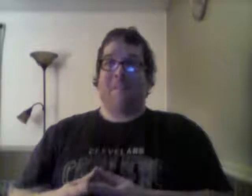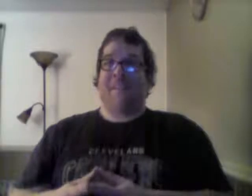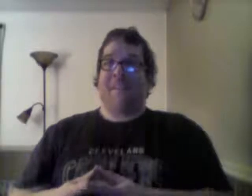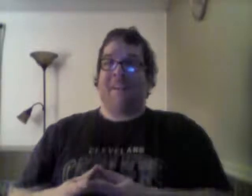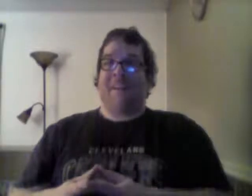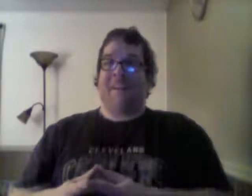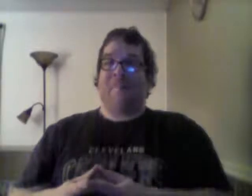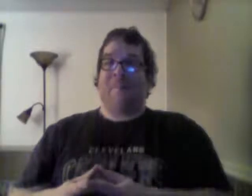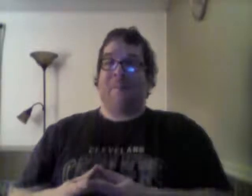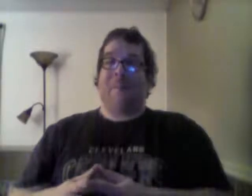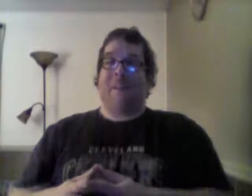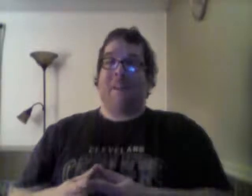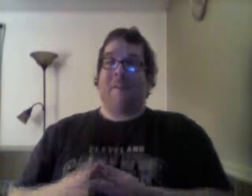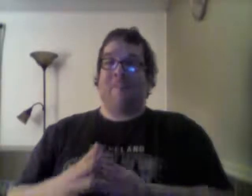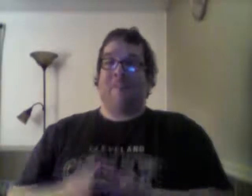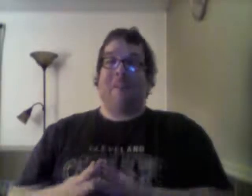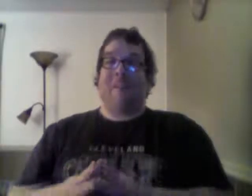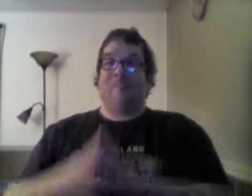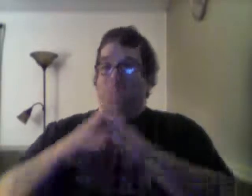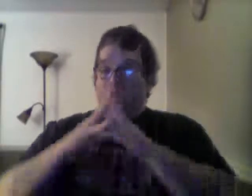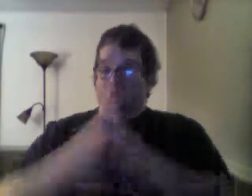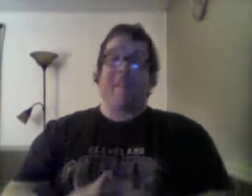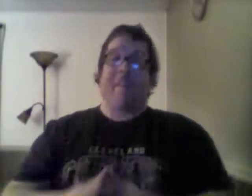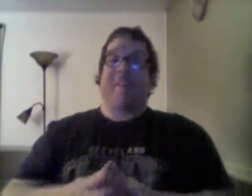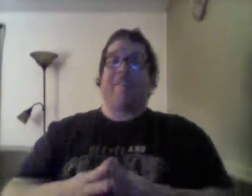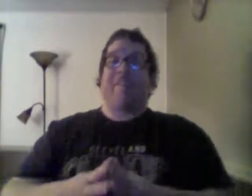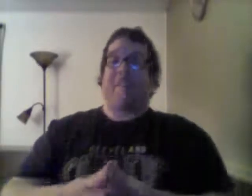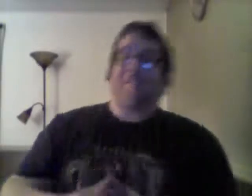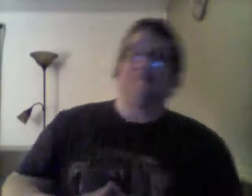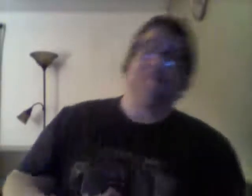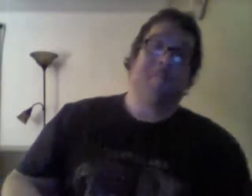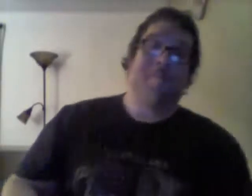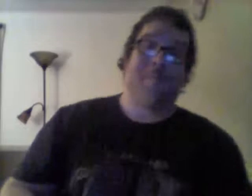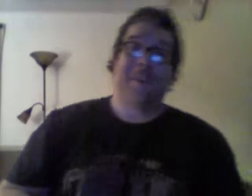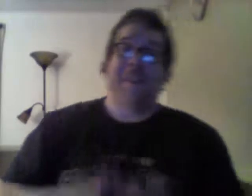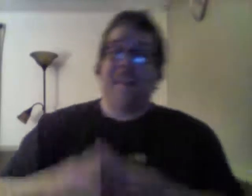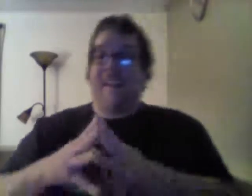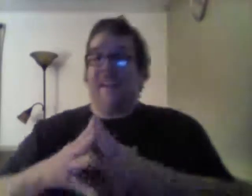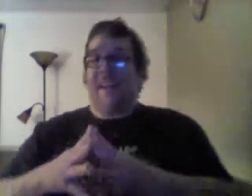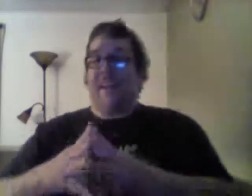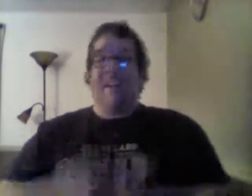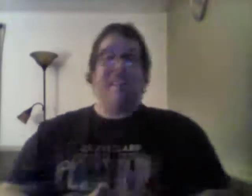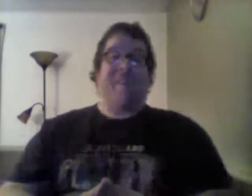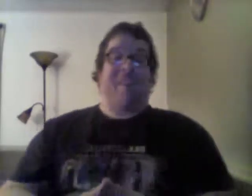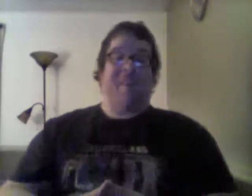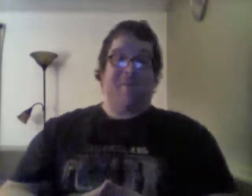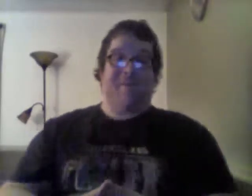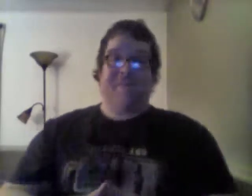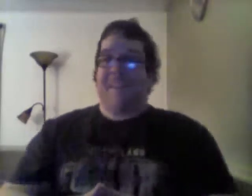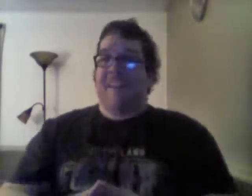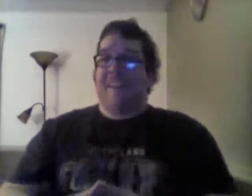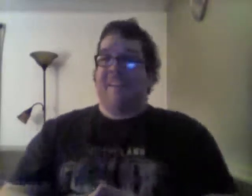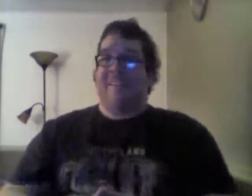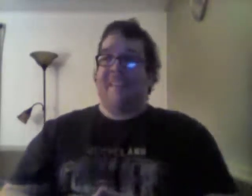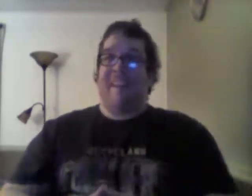Um, one thing I really, really loved about this movie more than anything else is that